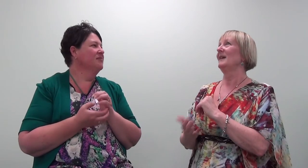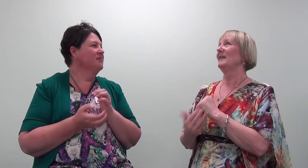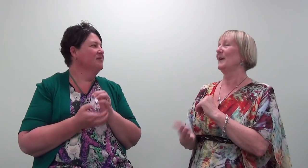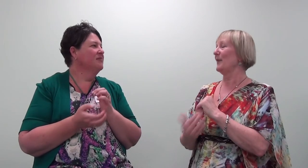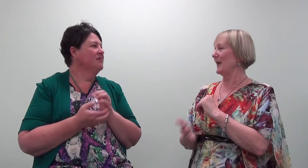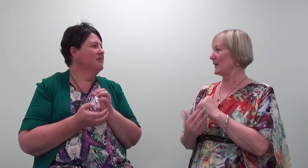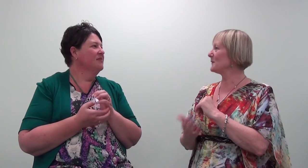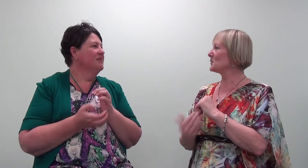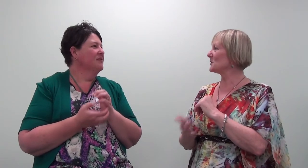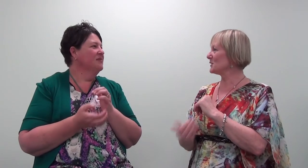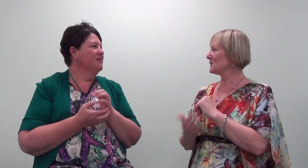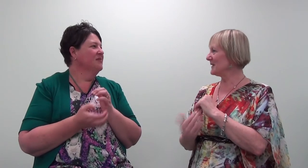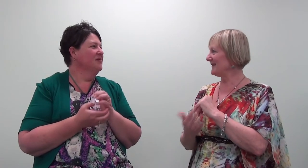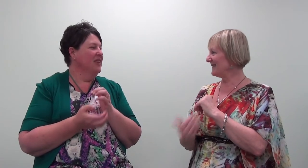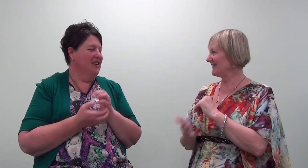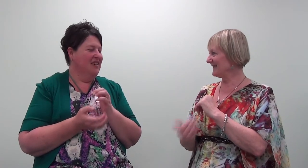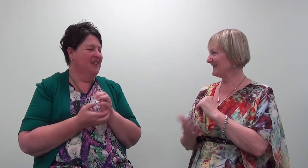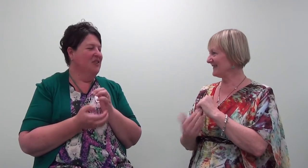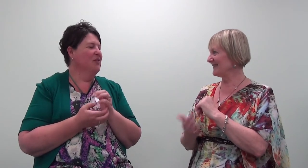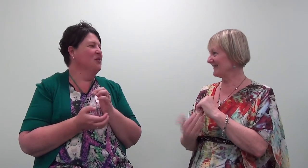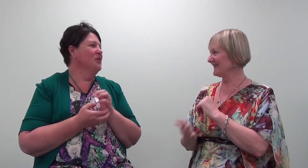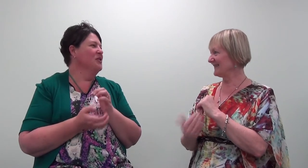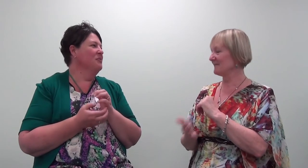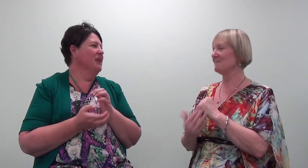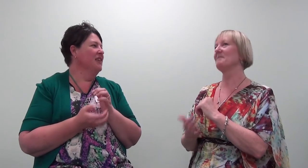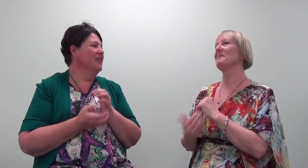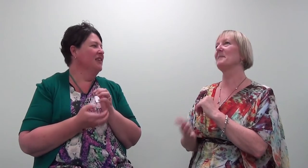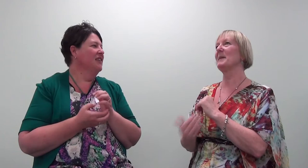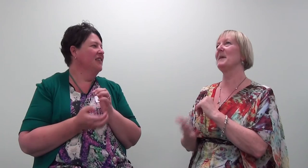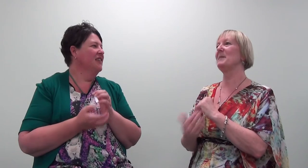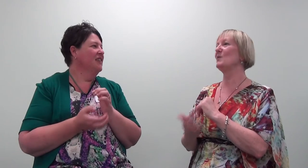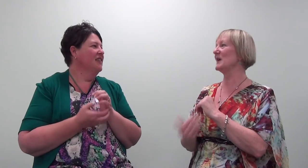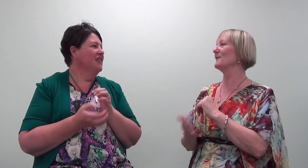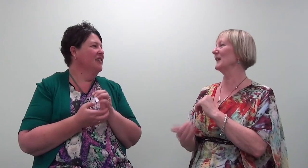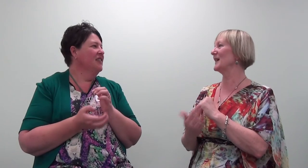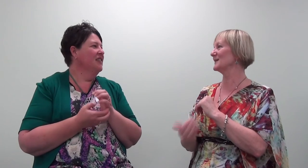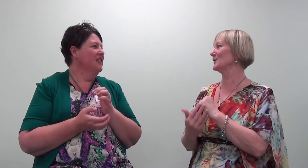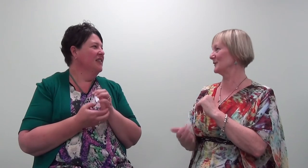That I thank you for talking to me. But maybe we can relax too.